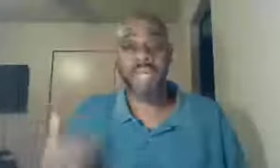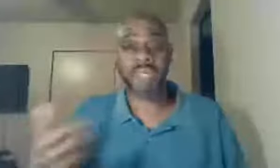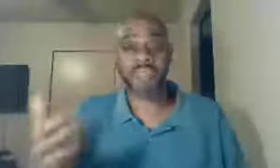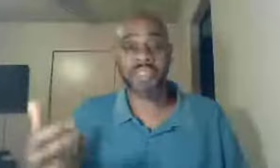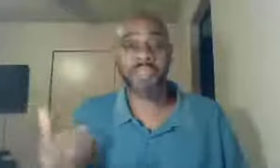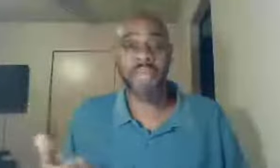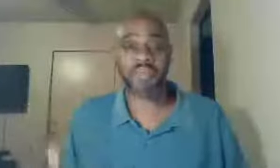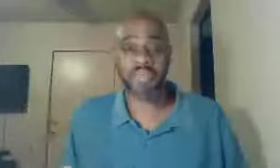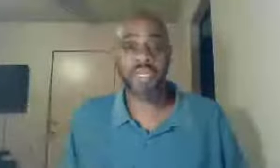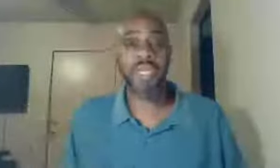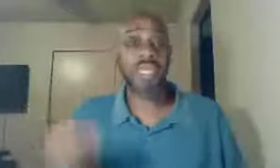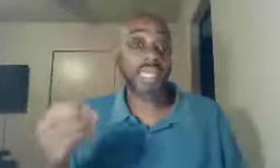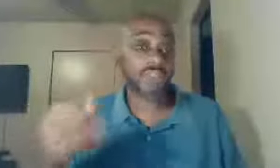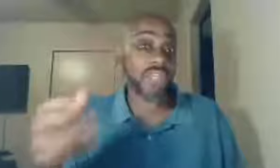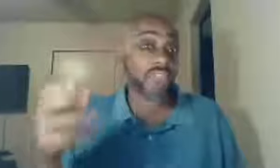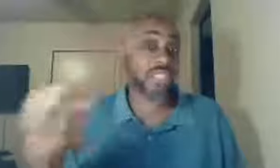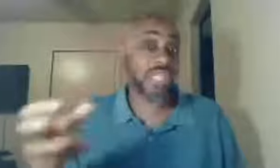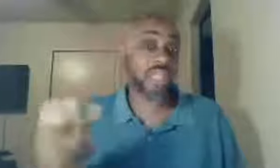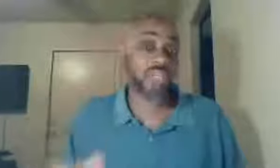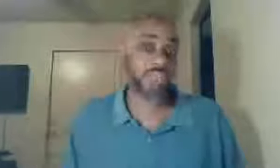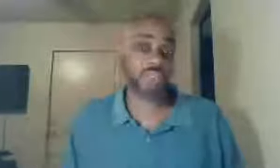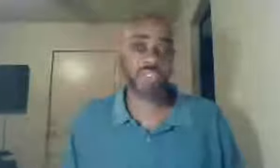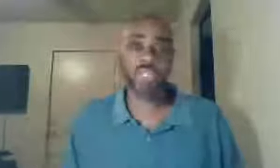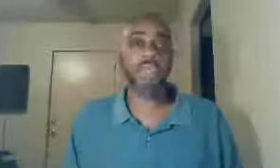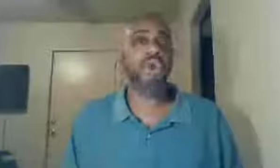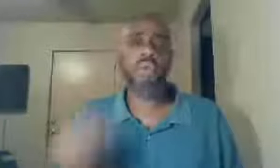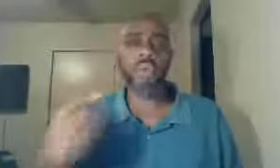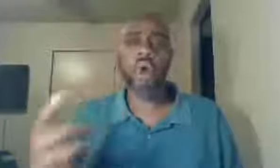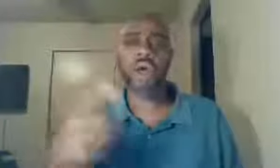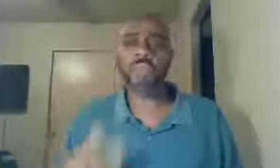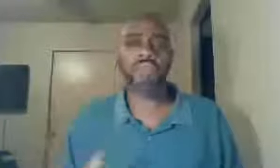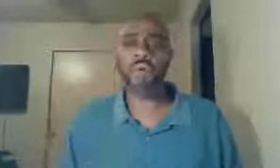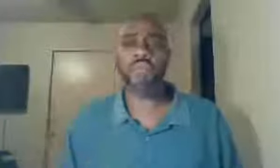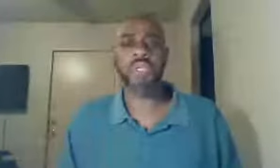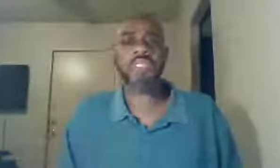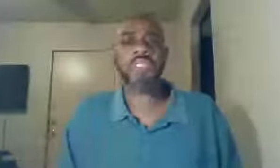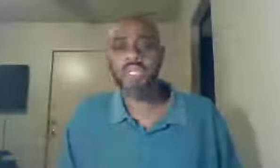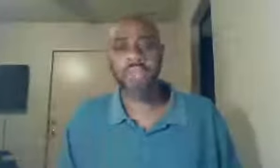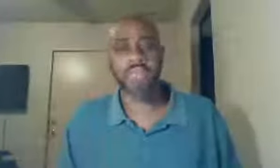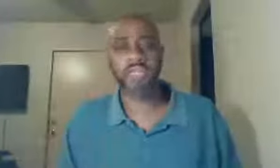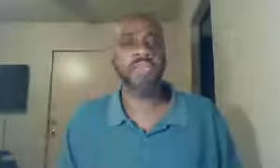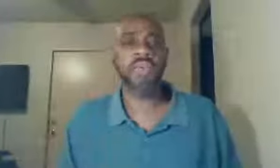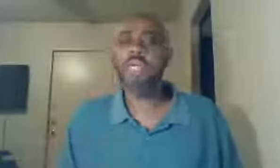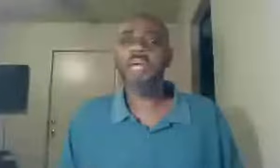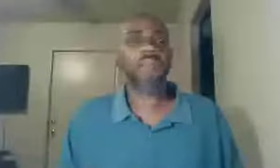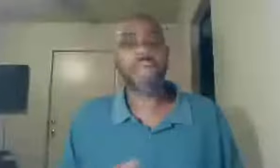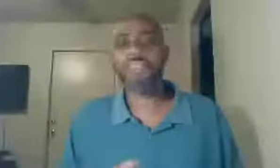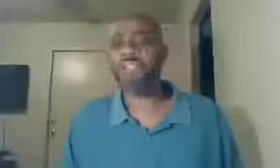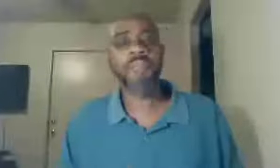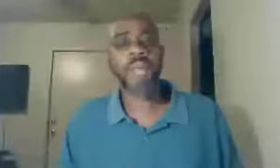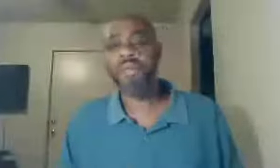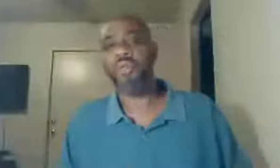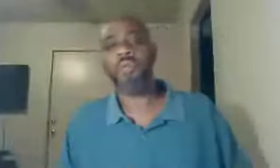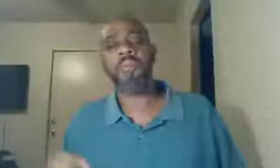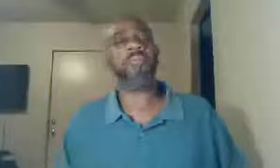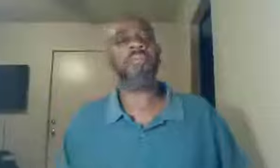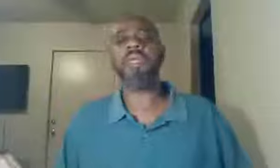the hand of this pastor, in this singular community, who would walk up to him, 20 something years into it, pastor, I know you don't remember me,